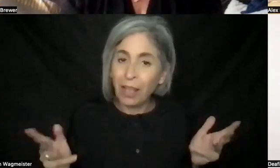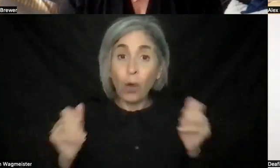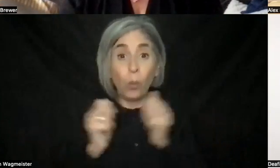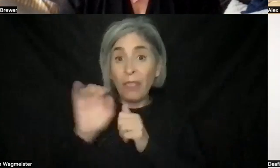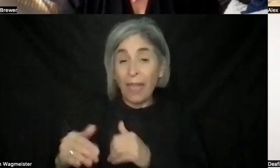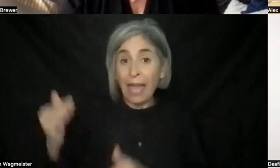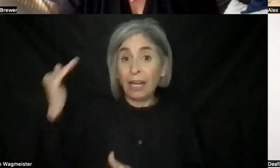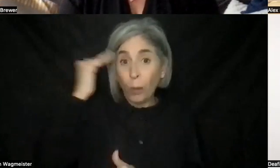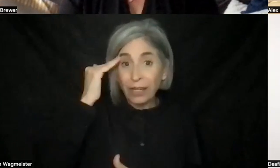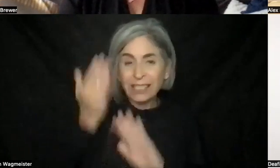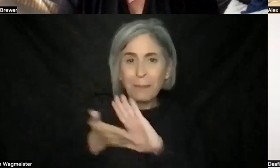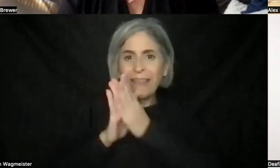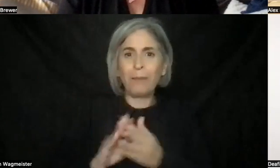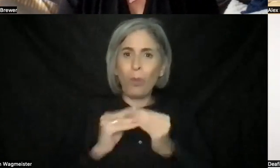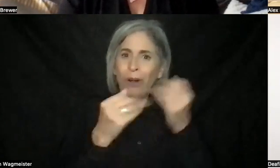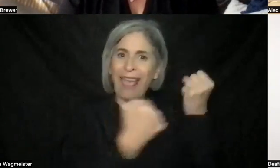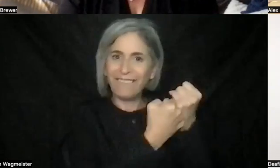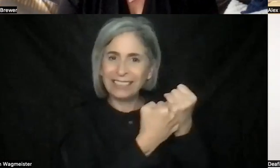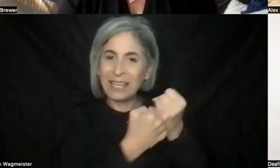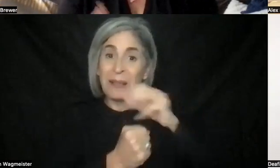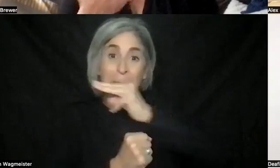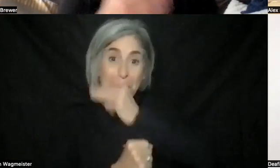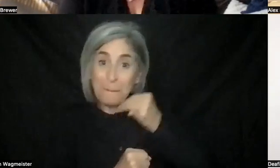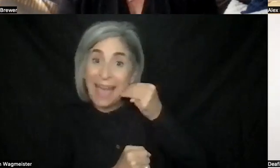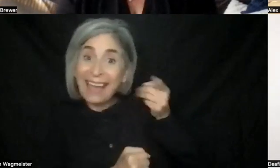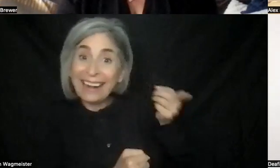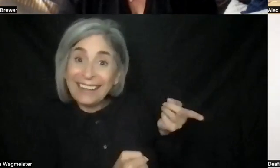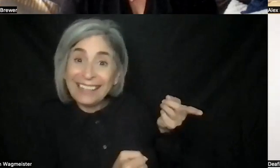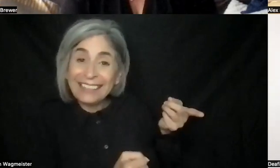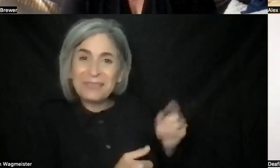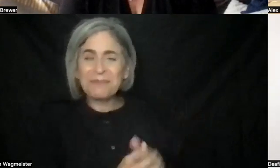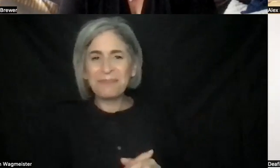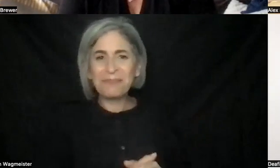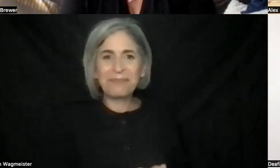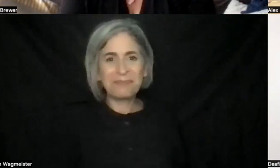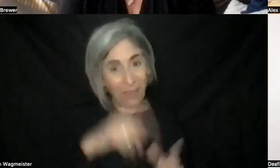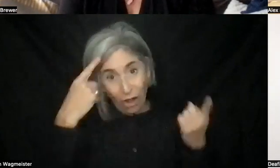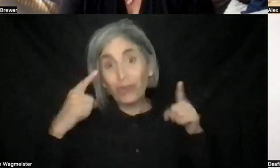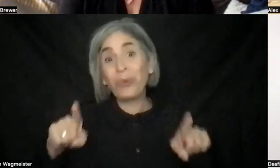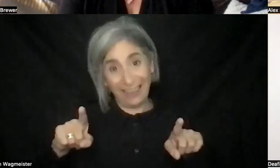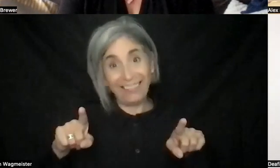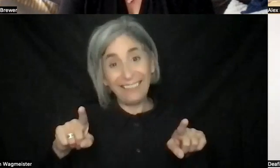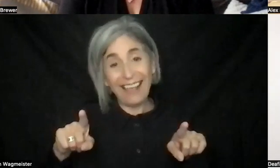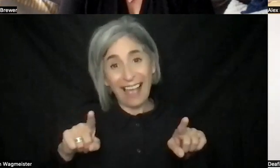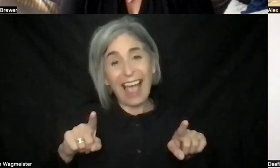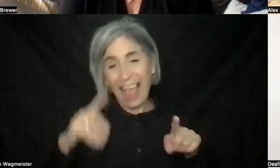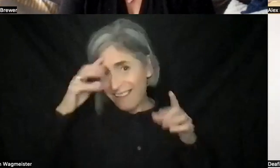advocacy. Very good. OK, you bet. I agree. I definitely think that sign the show